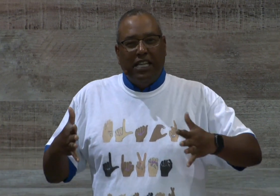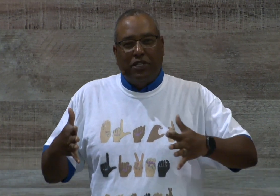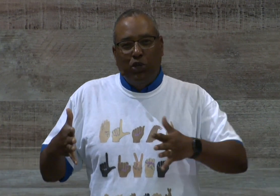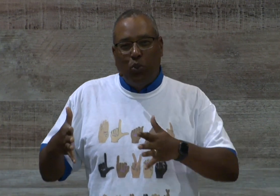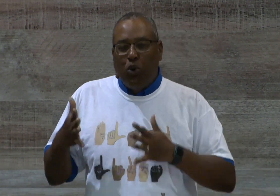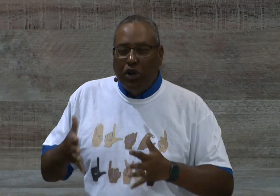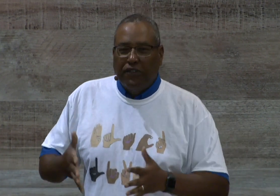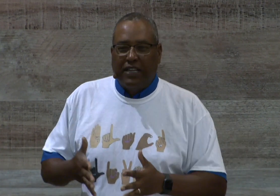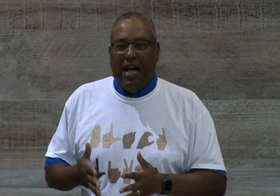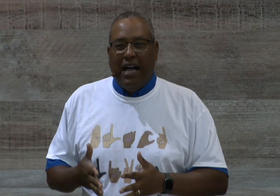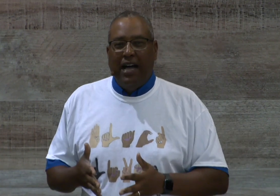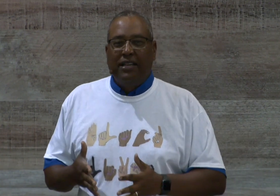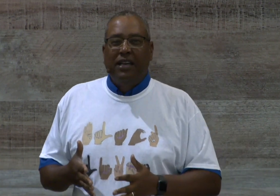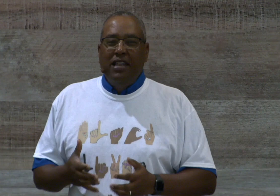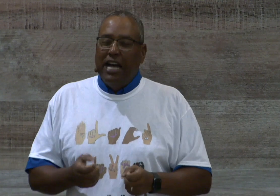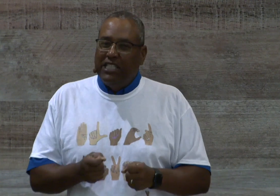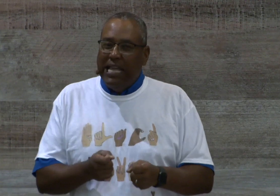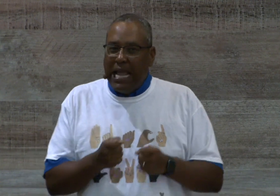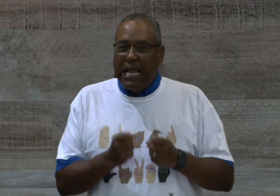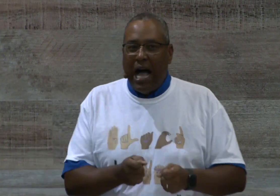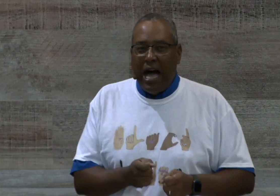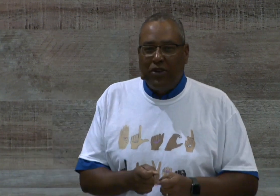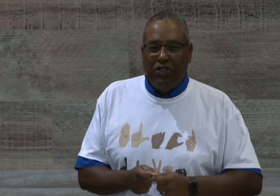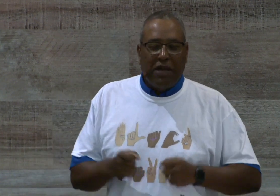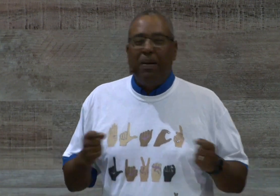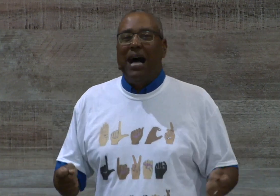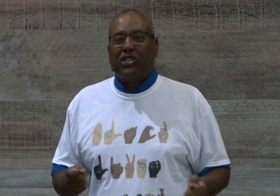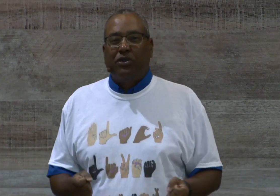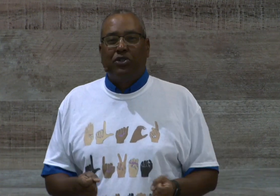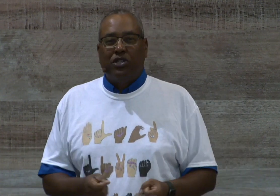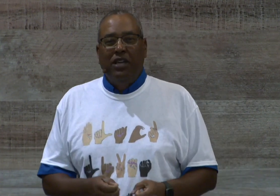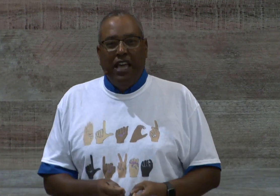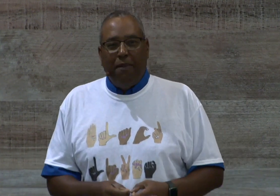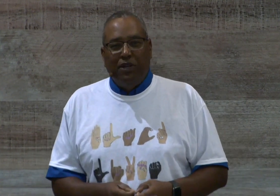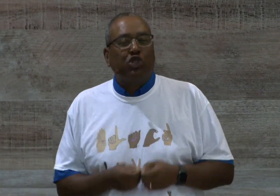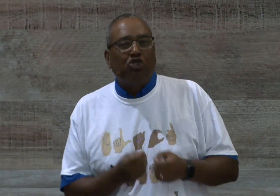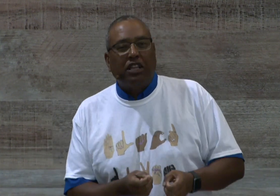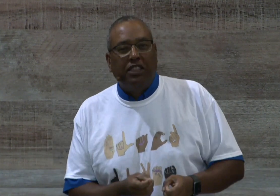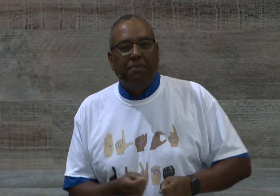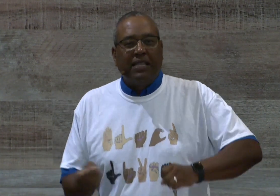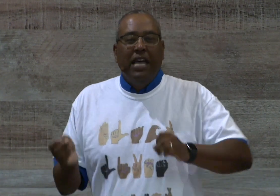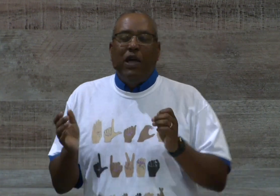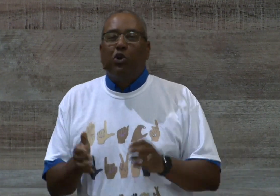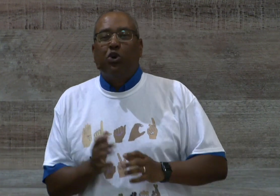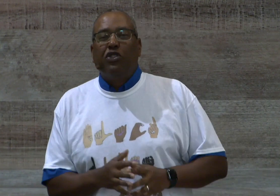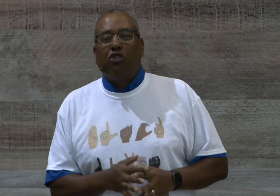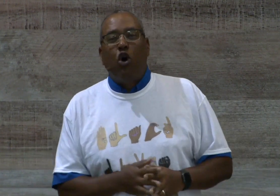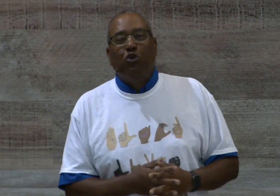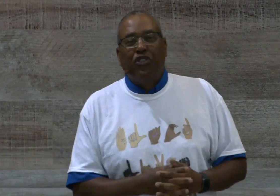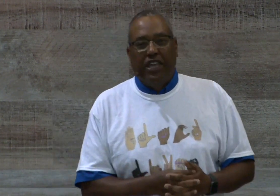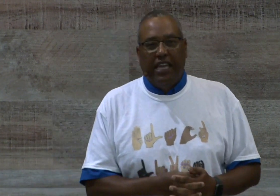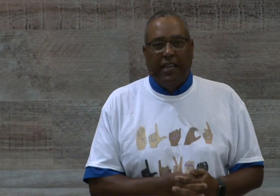to the word of God, not seeking God or the apostles to help instruct them, but they were doing their own thing.